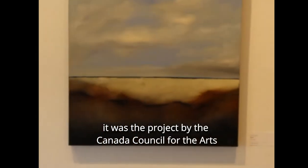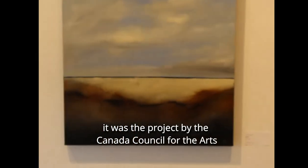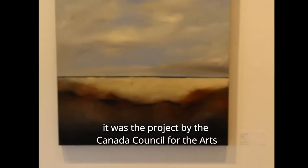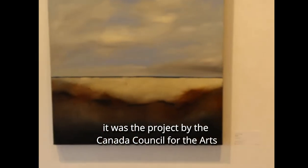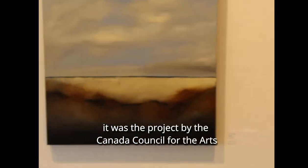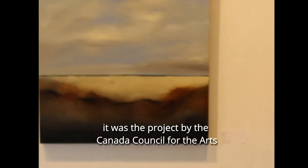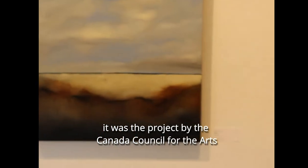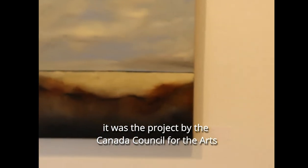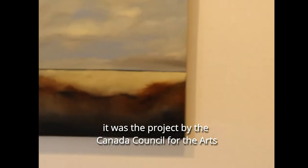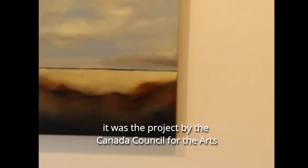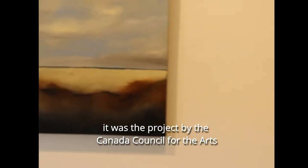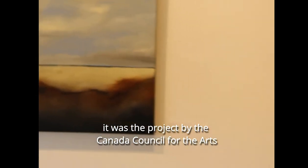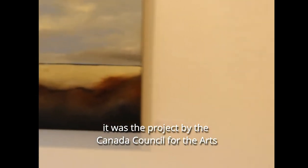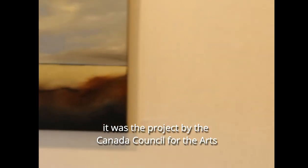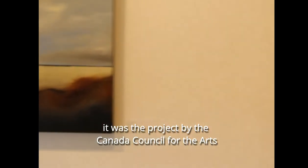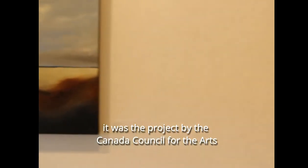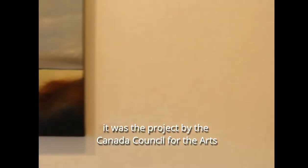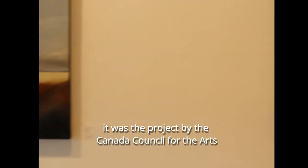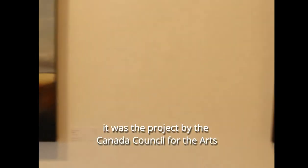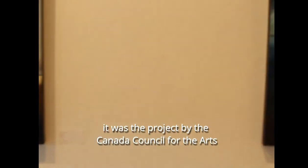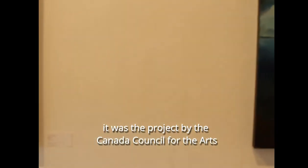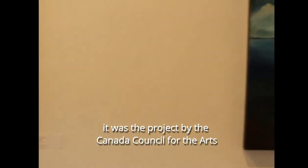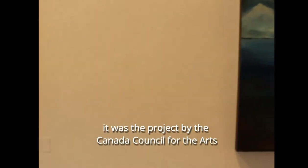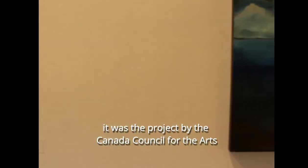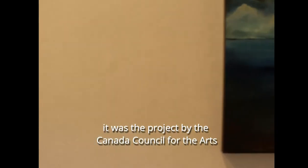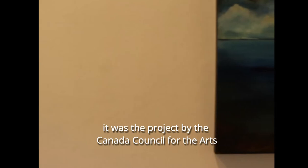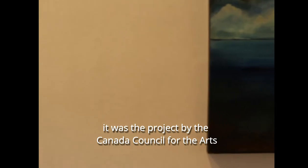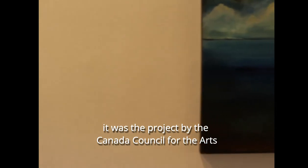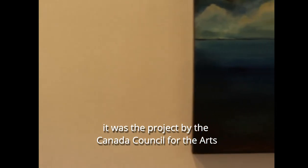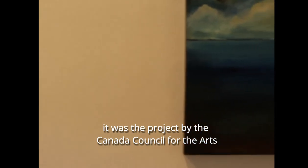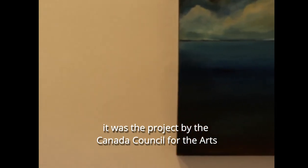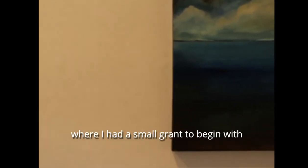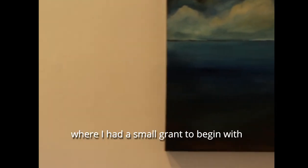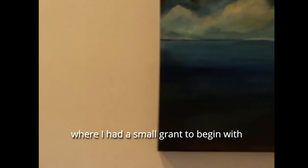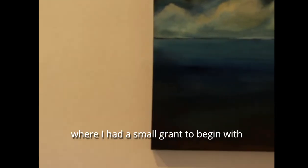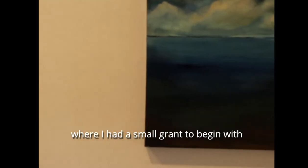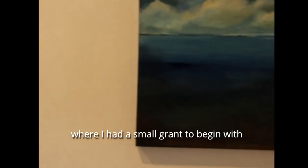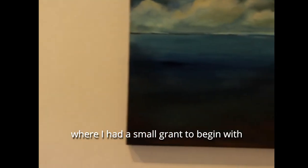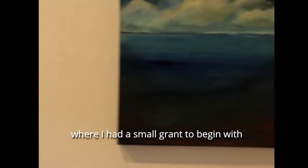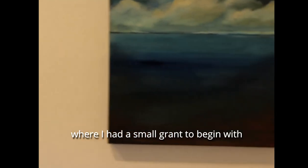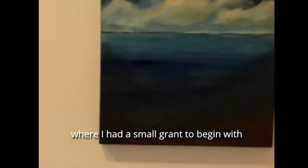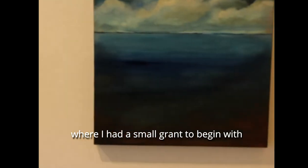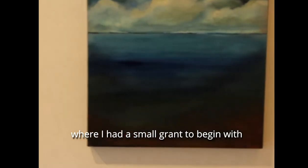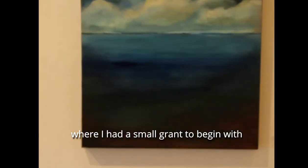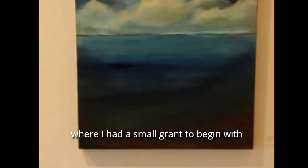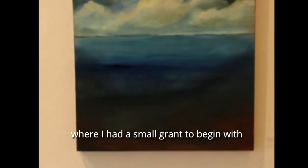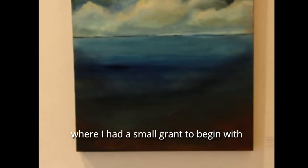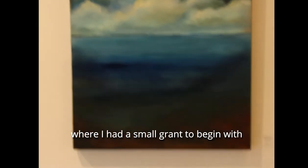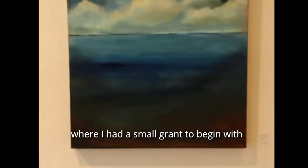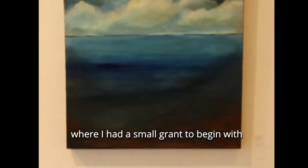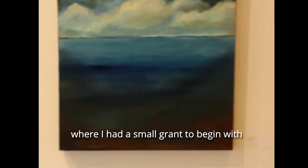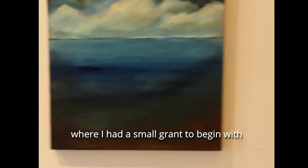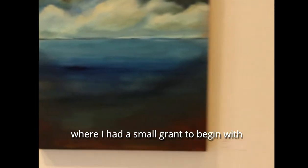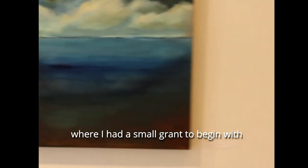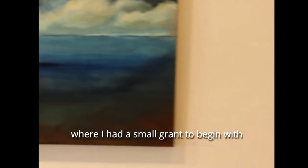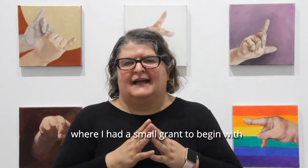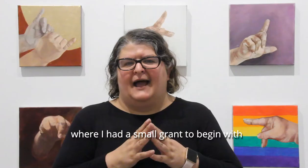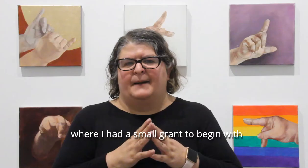the Canada Council, um, for the arts, whereas it had a smaller act to begin with. And, um,